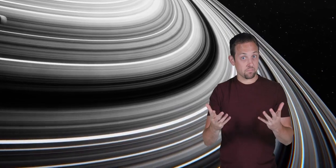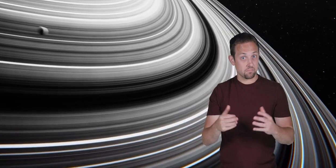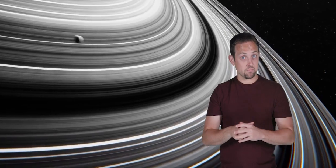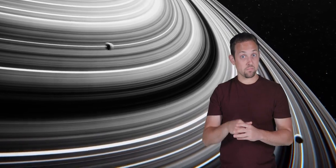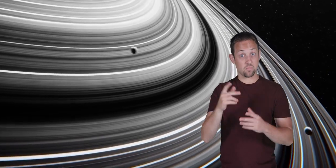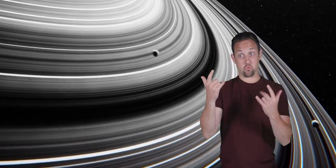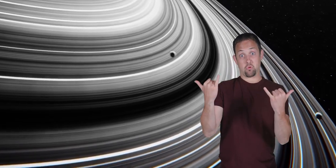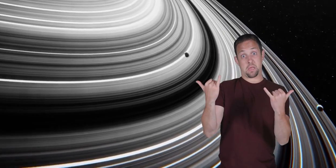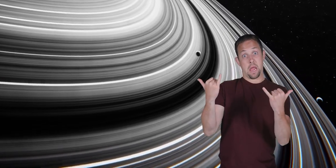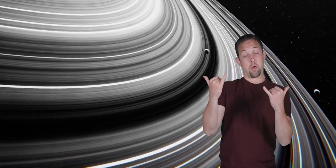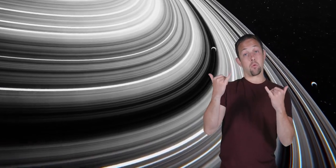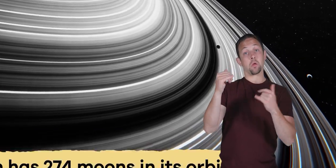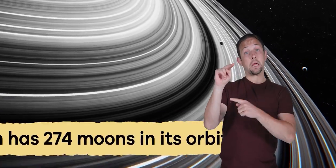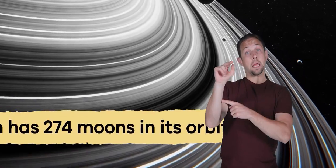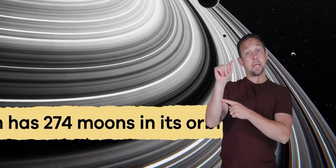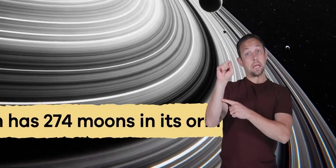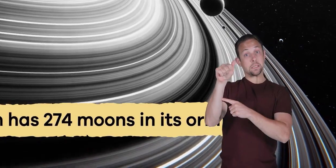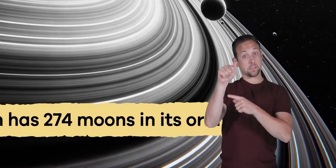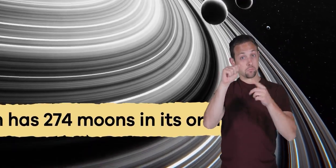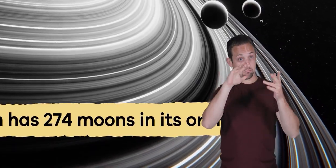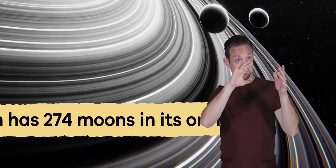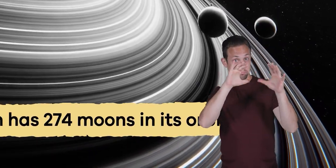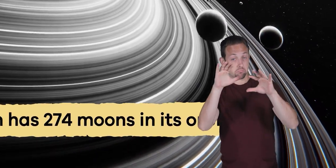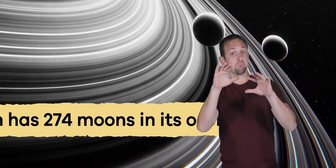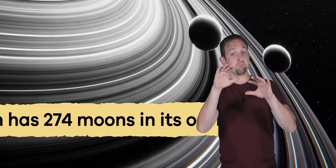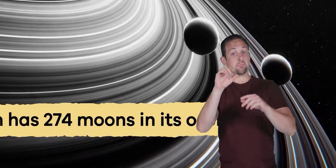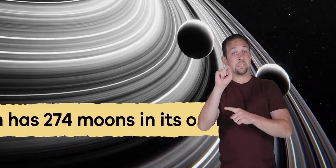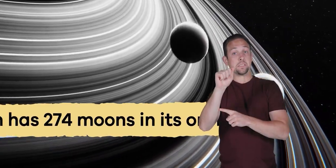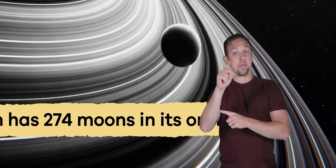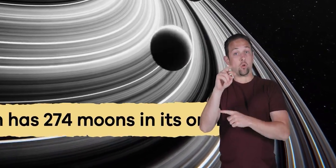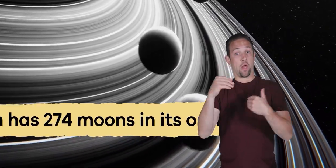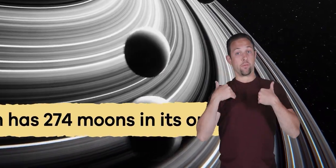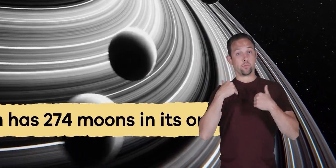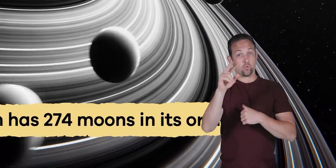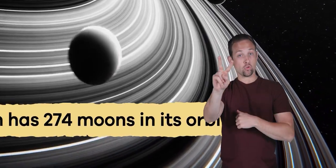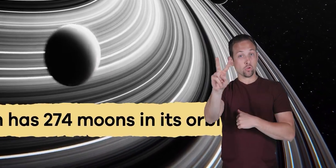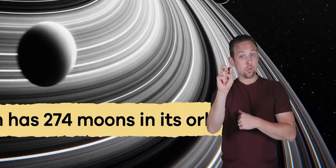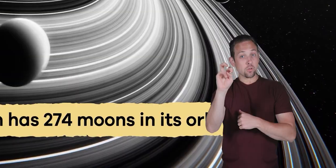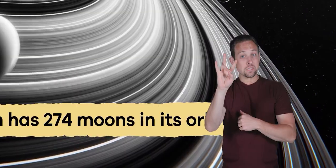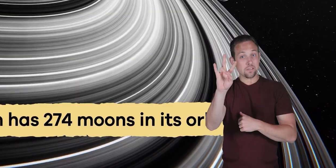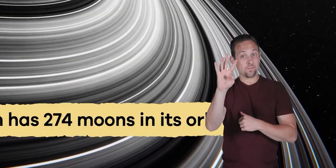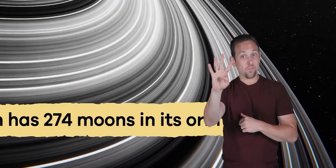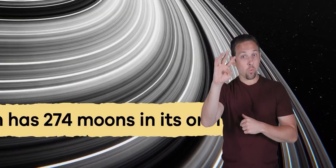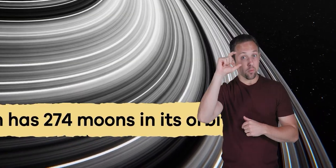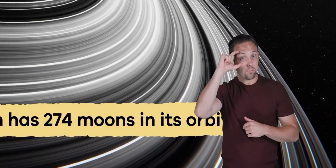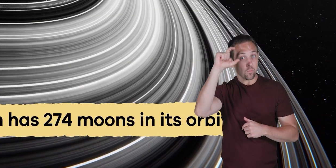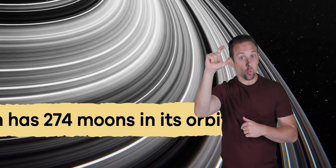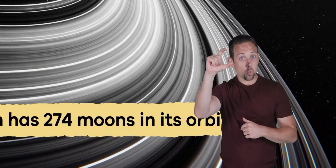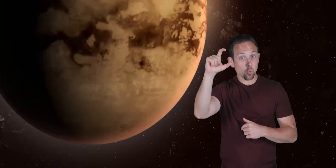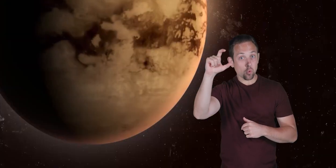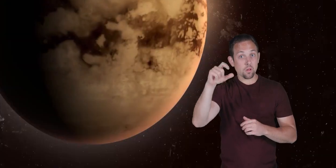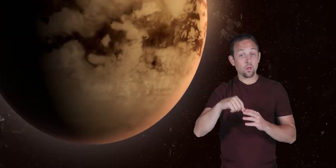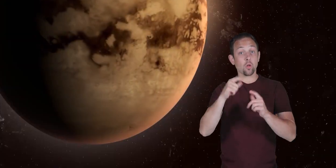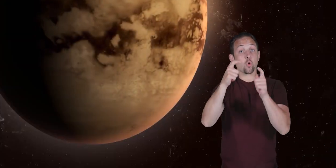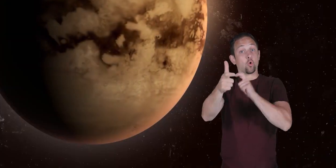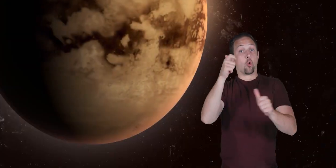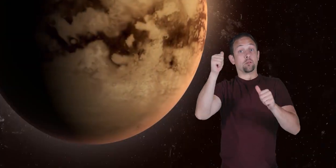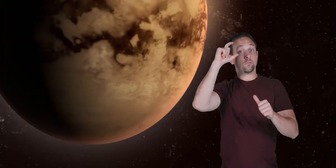now according to NASA Saturn has 274 moons the largest moon